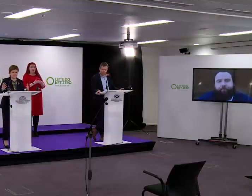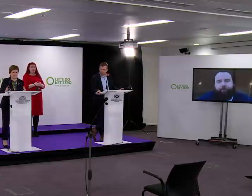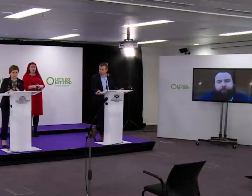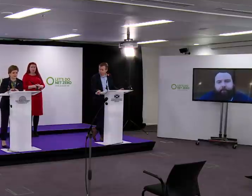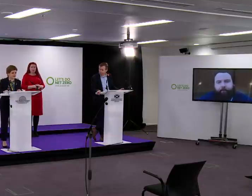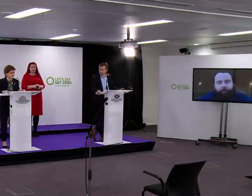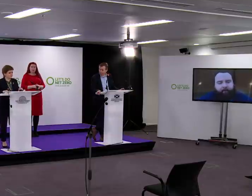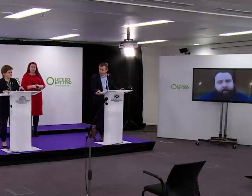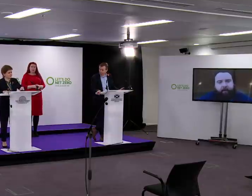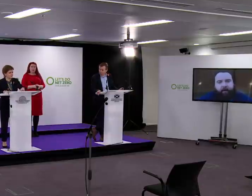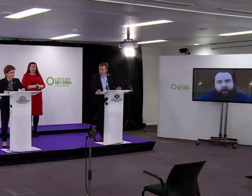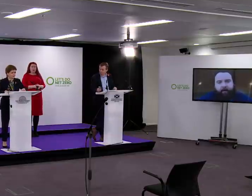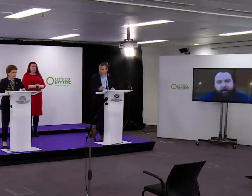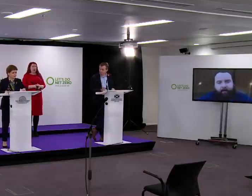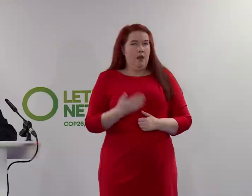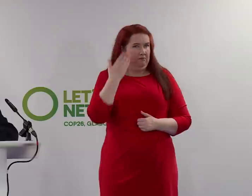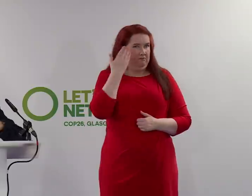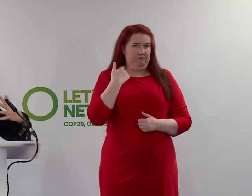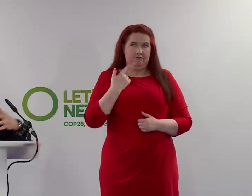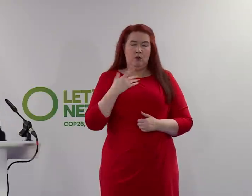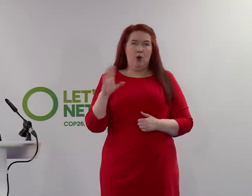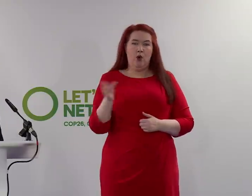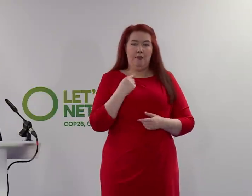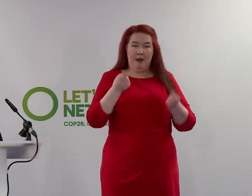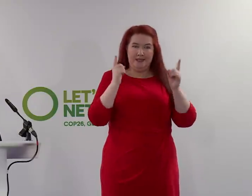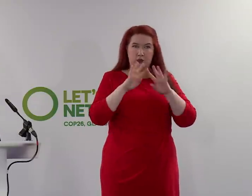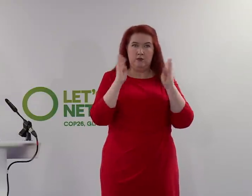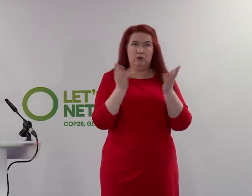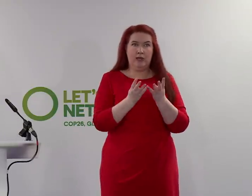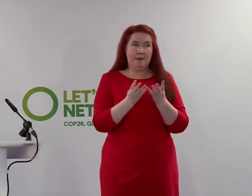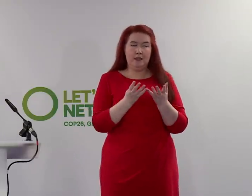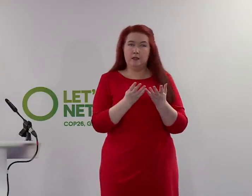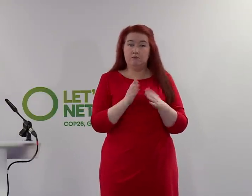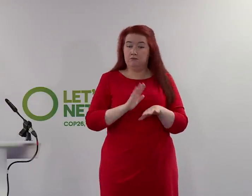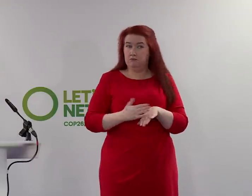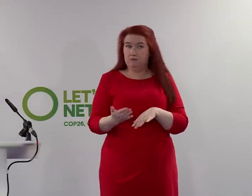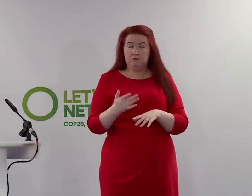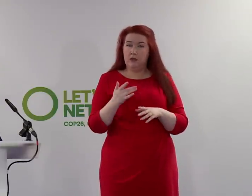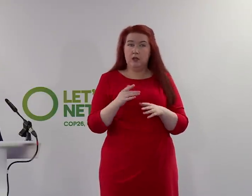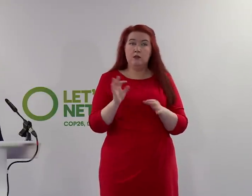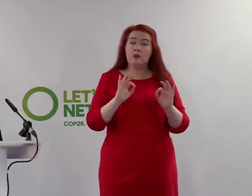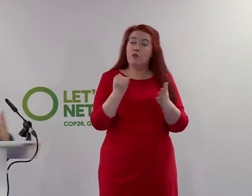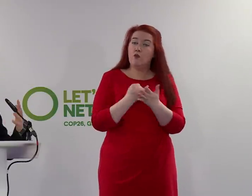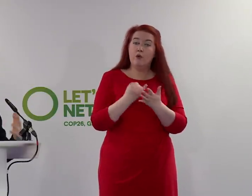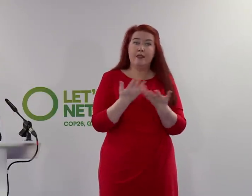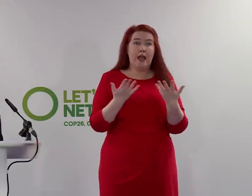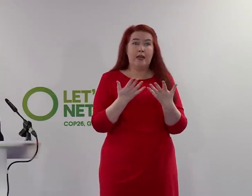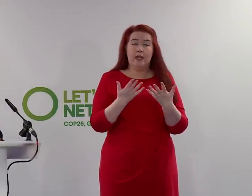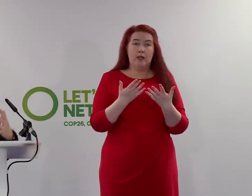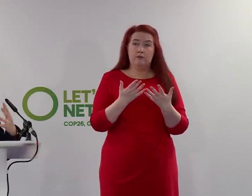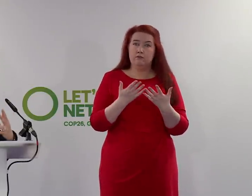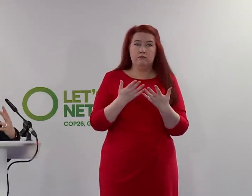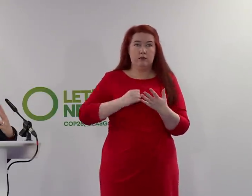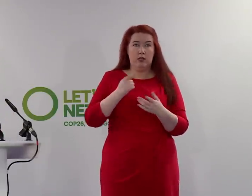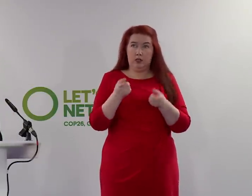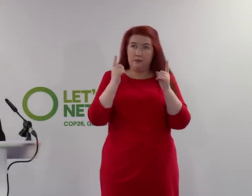I can't speak for every member of my Cabinet or Ministers. There's nothing wrong with members of government going on peaceful protests. I've done it as a